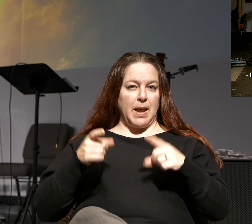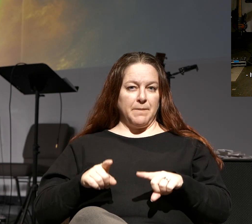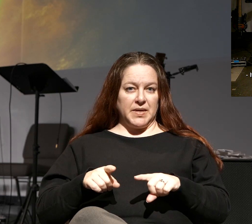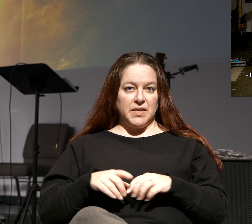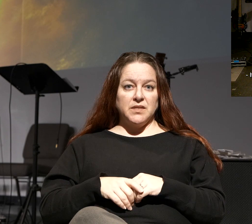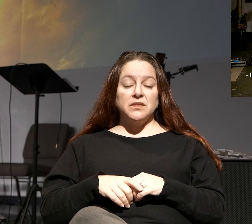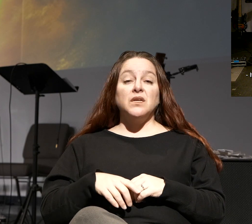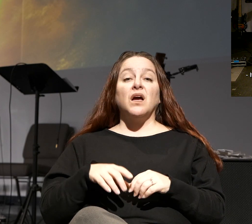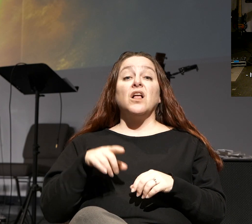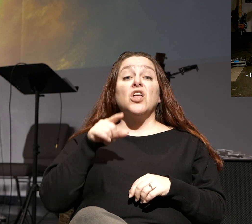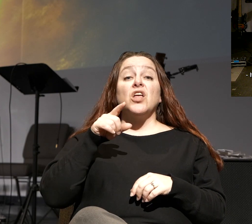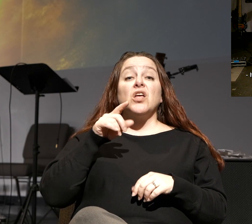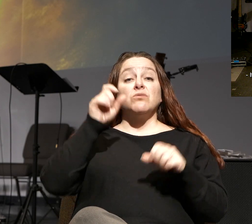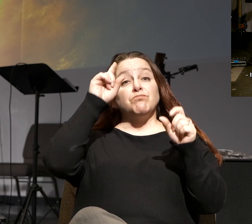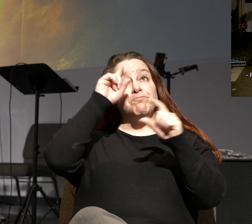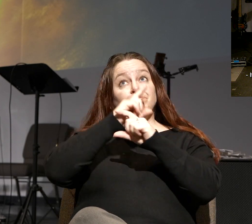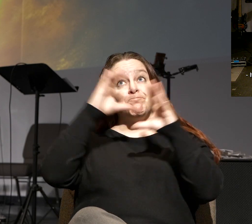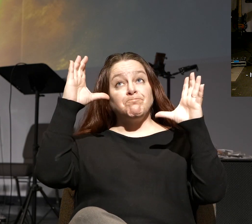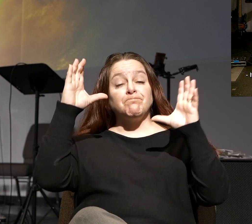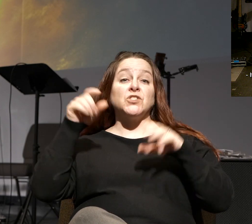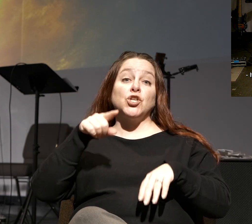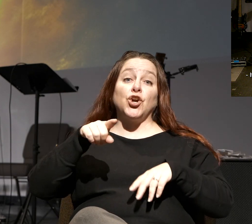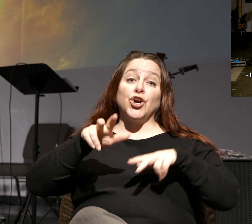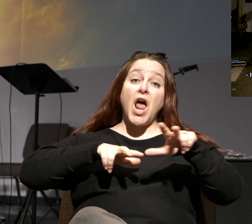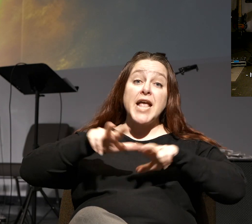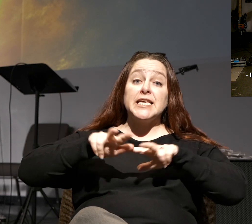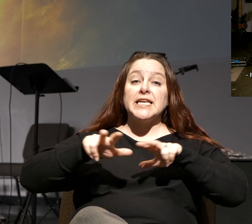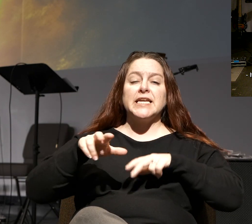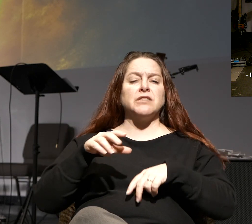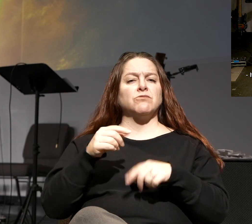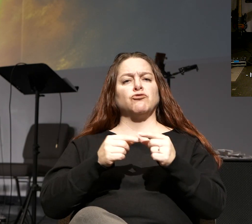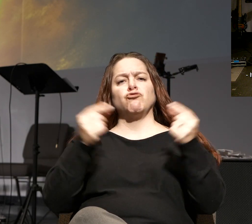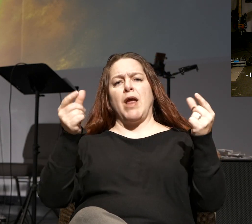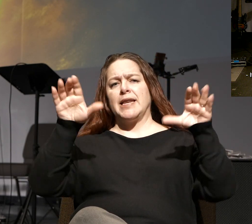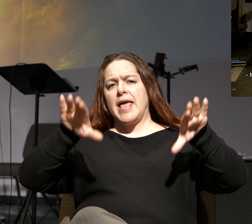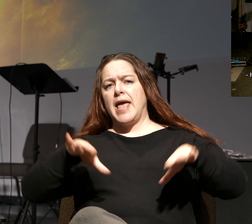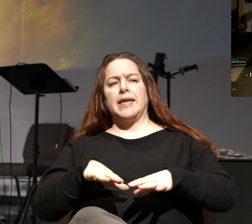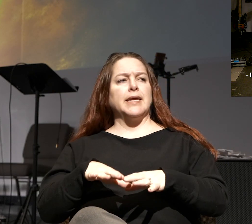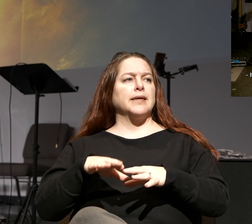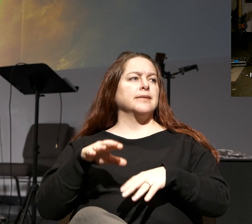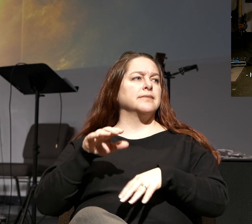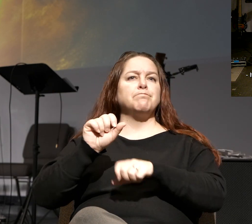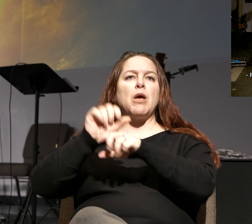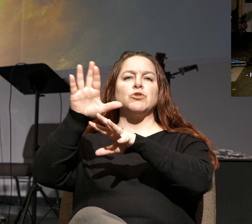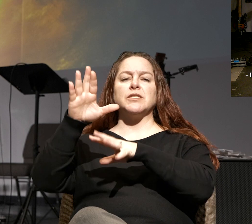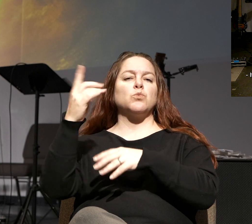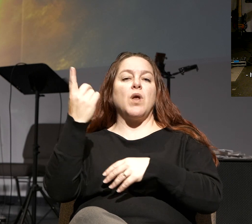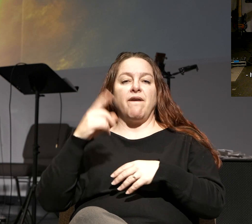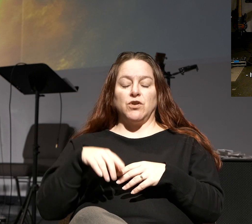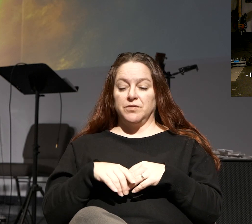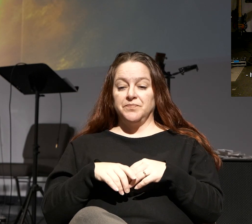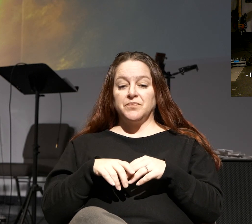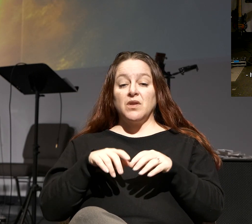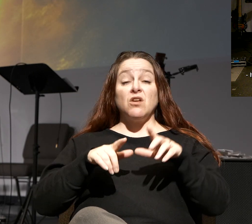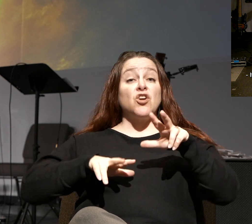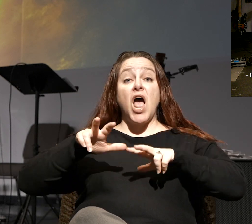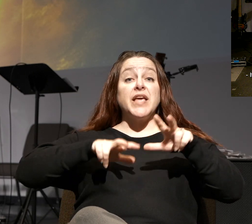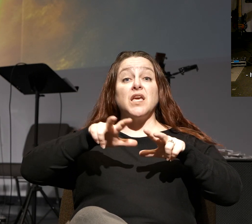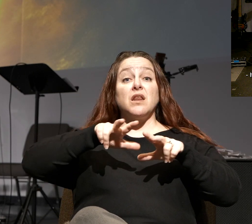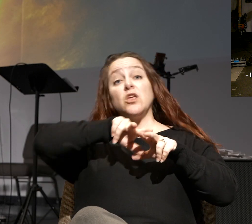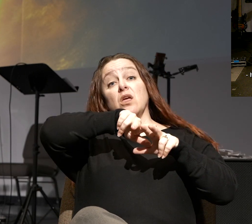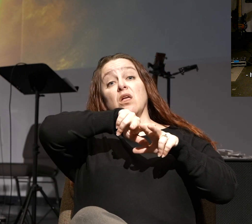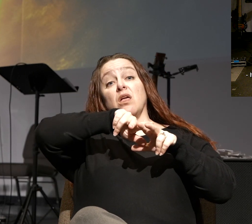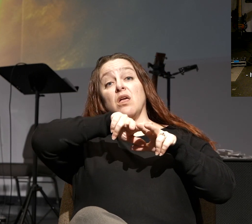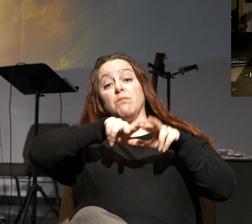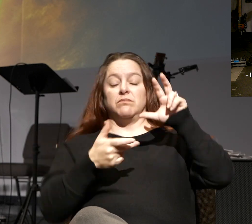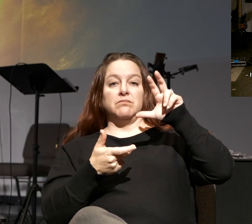You're hiking, maybe Grand Canyon or up on a mountain peak somewhere. You lose your footing, begin